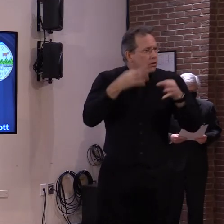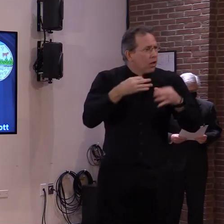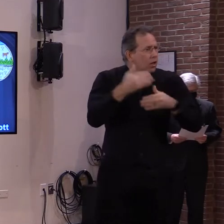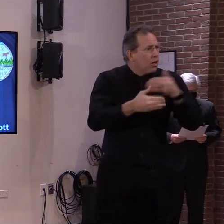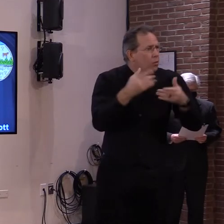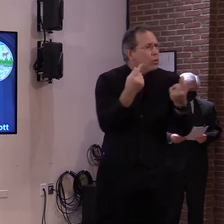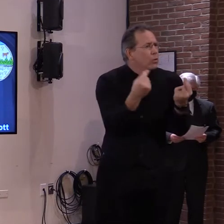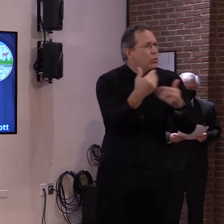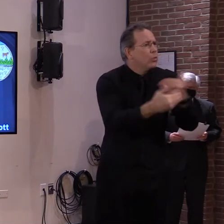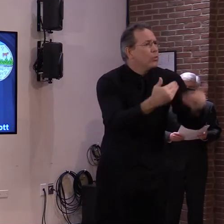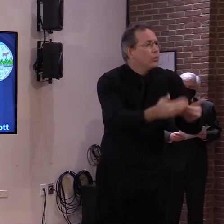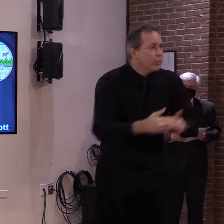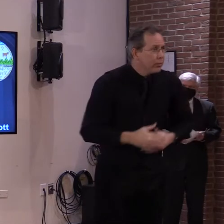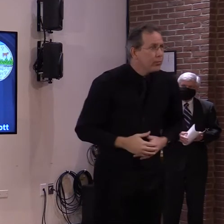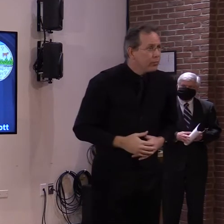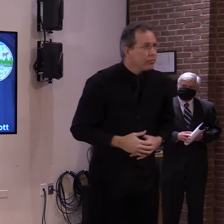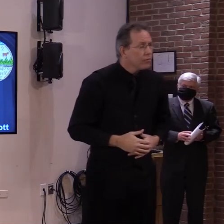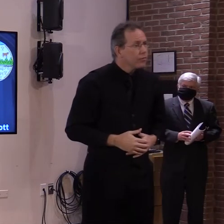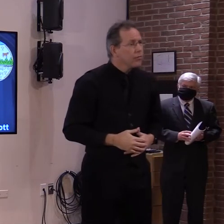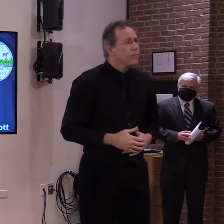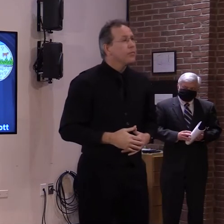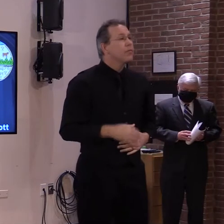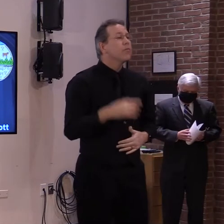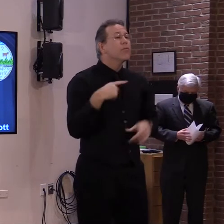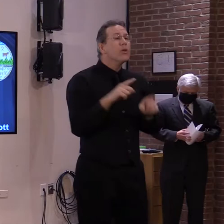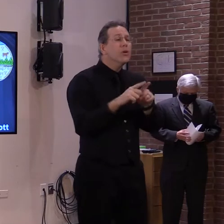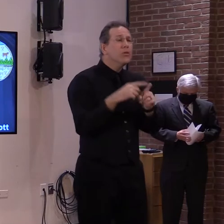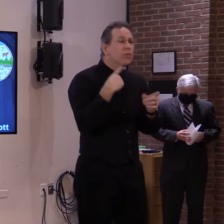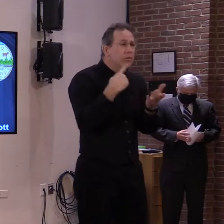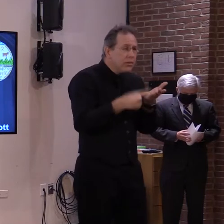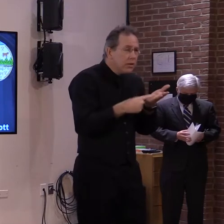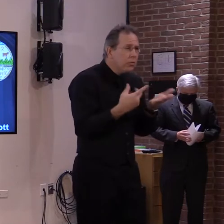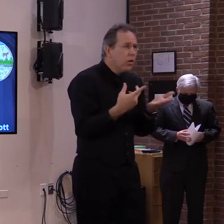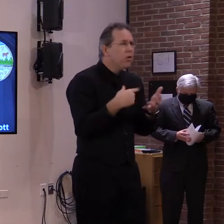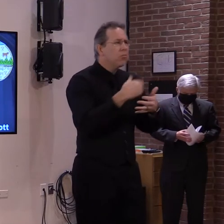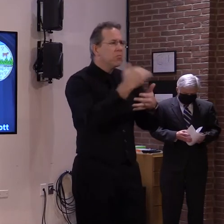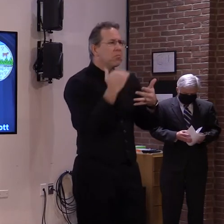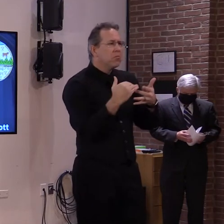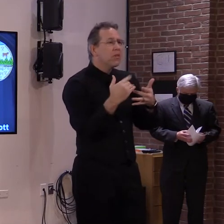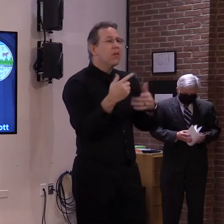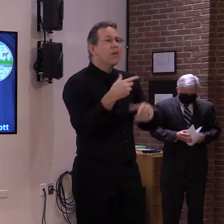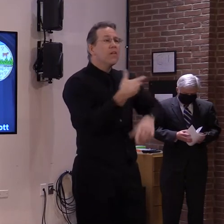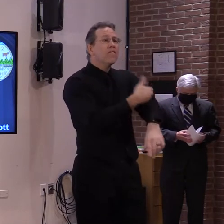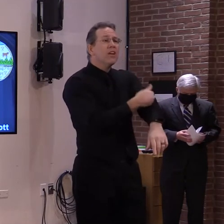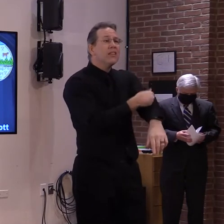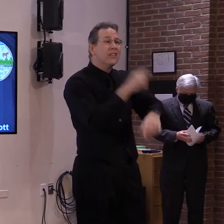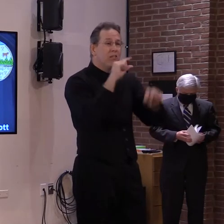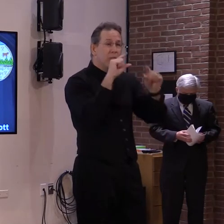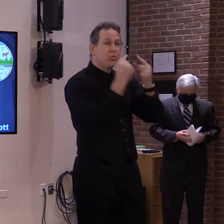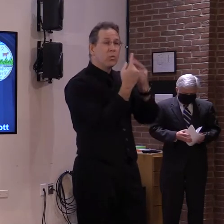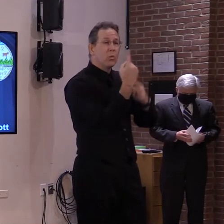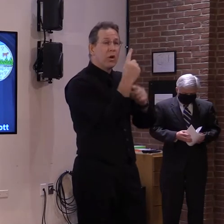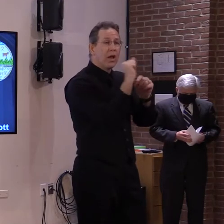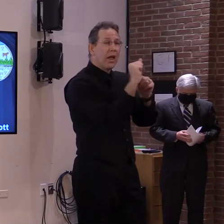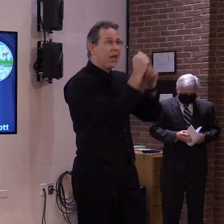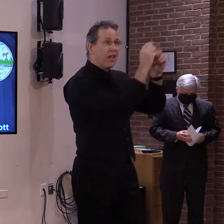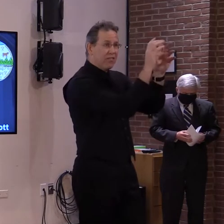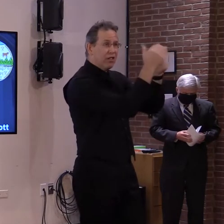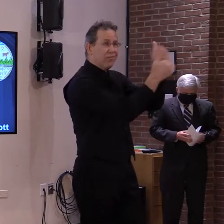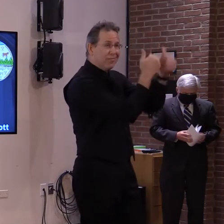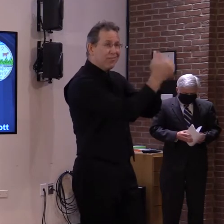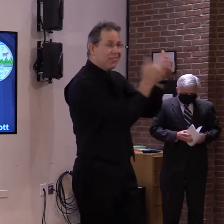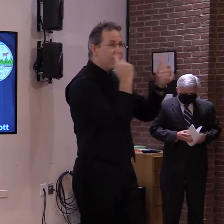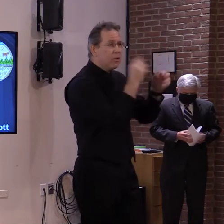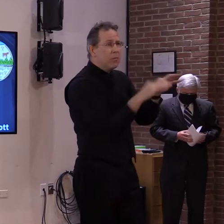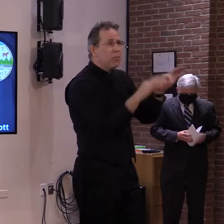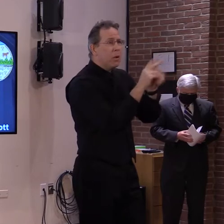also be discussing the next phase of our vaccination program and make the vaccine available to more of the general public.